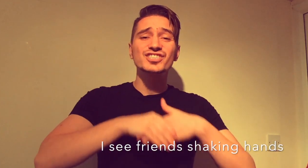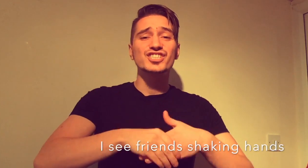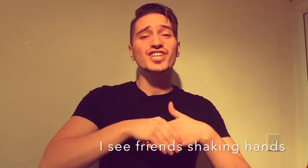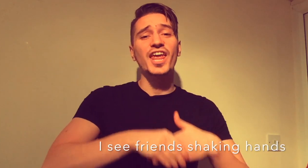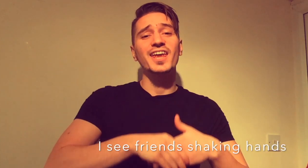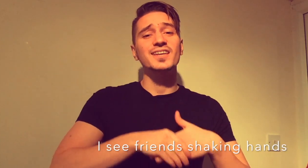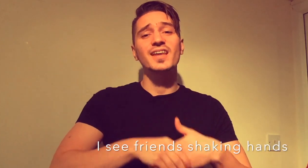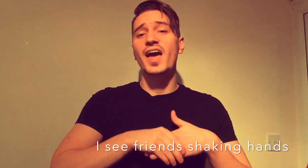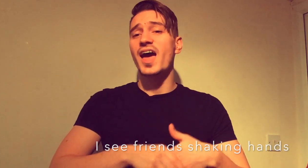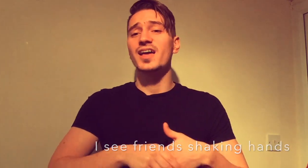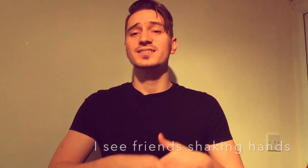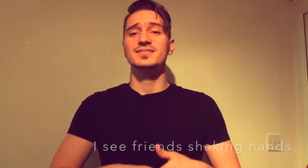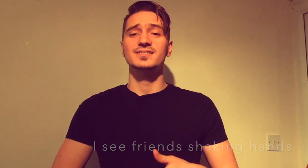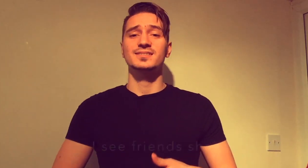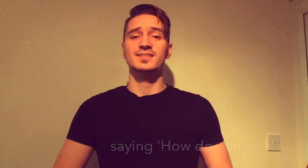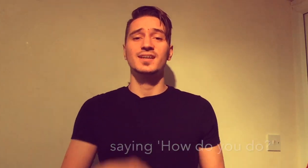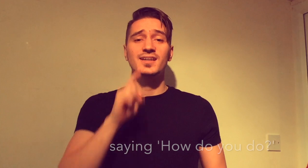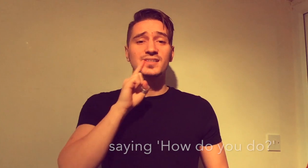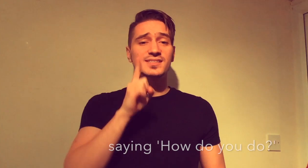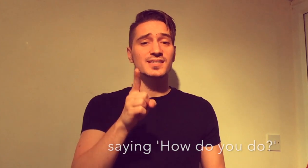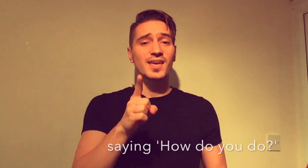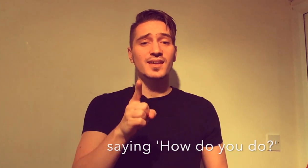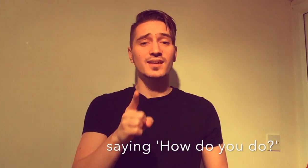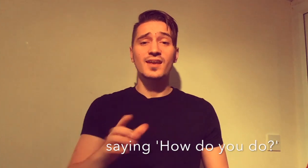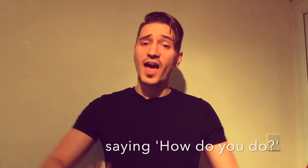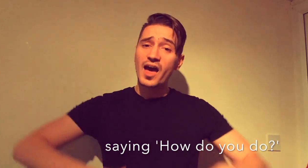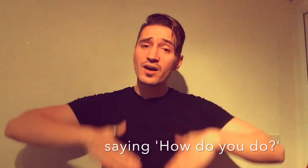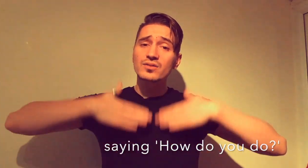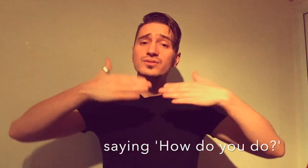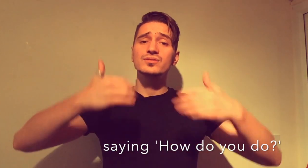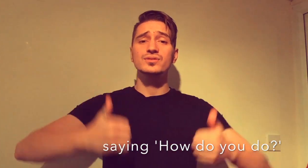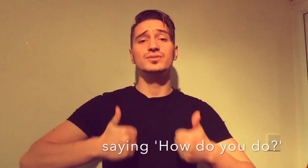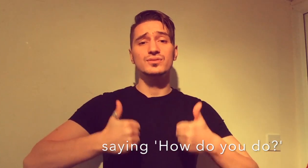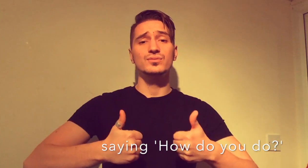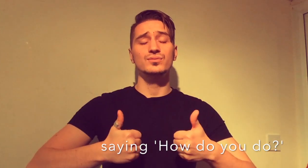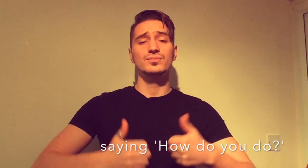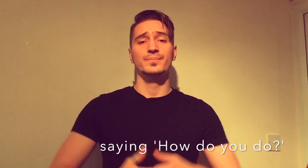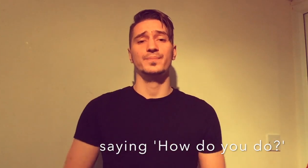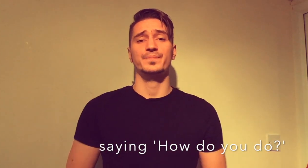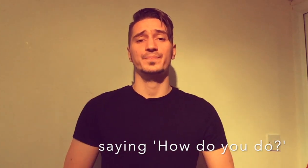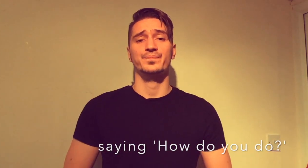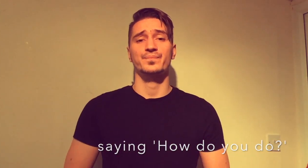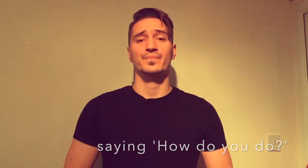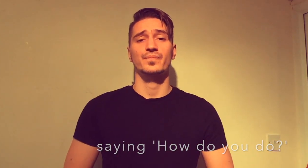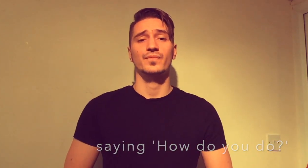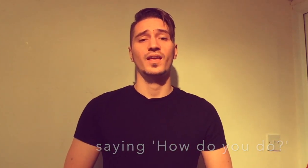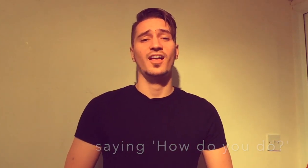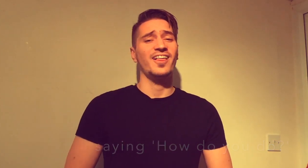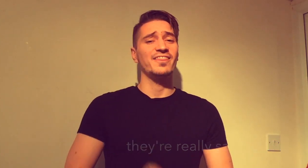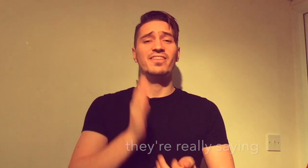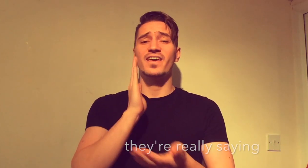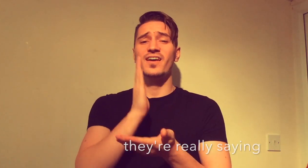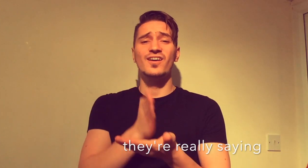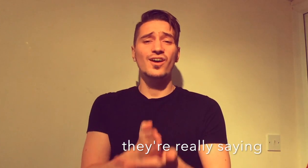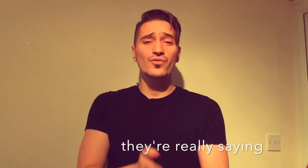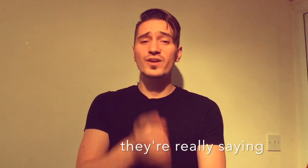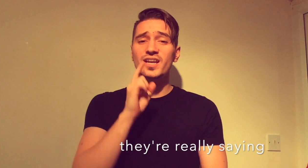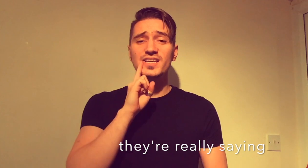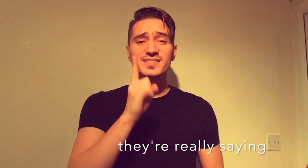shaking hands, saying, how do you do? They're really